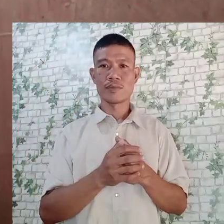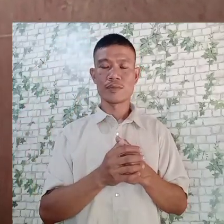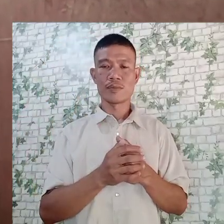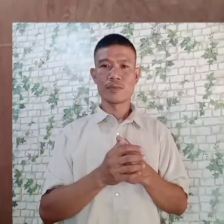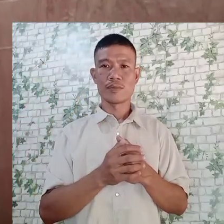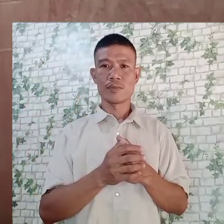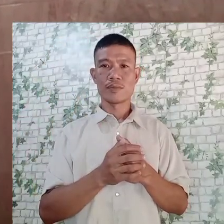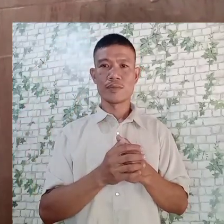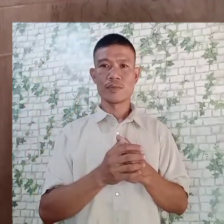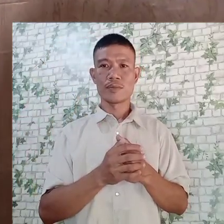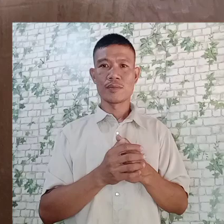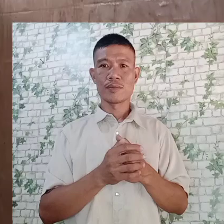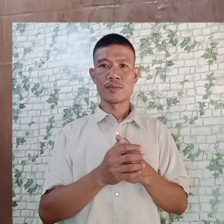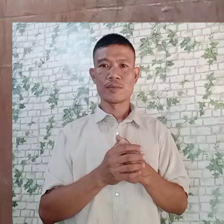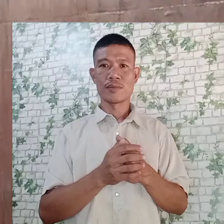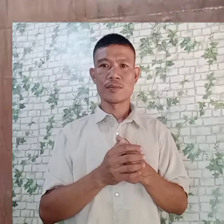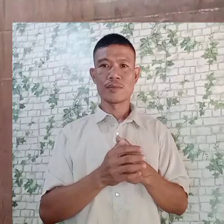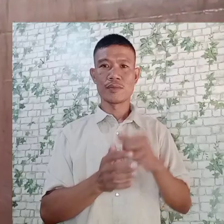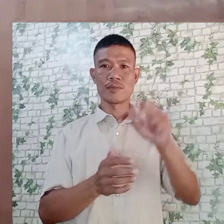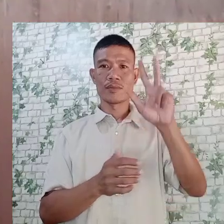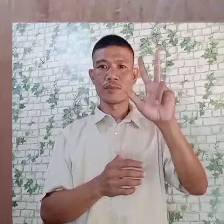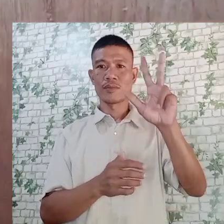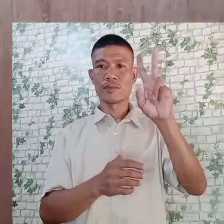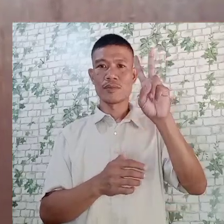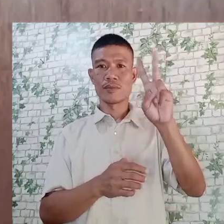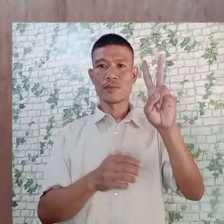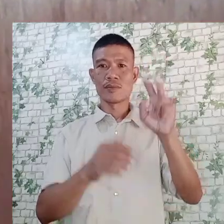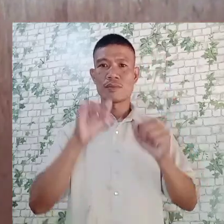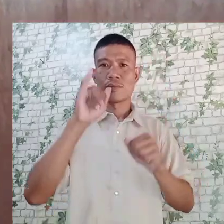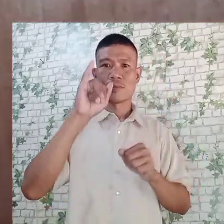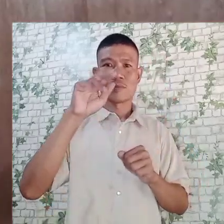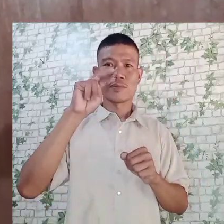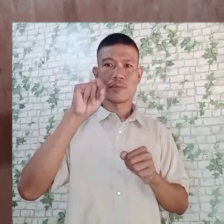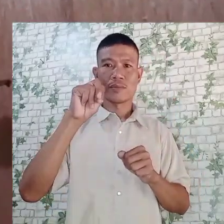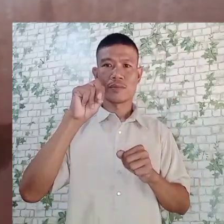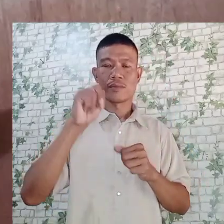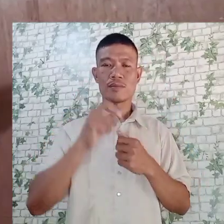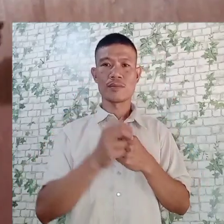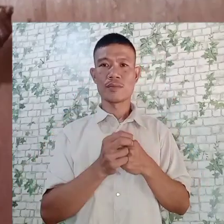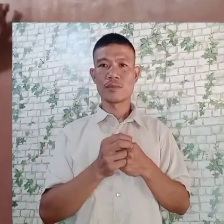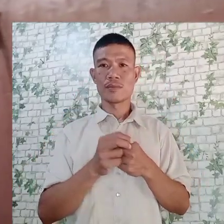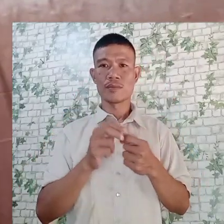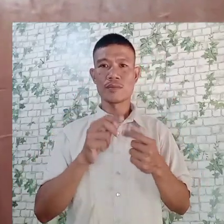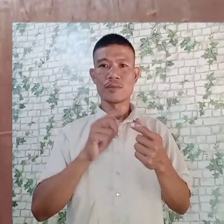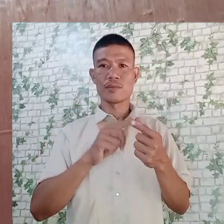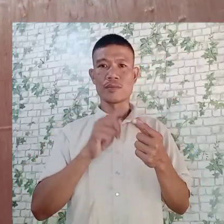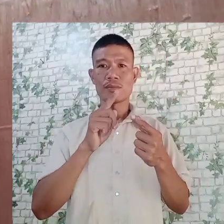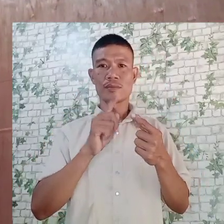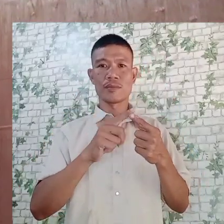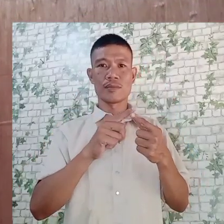the height will be 32 inches. Yes, and then the thickness, so I can make it as